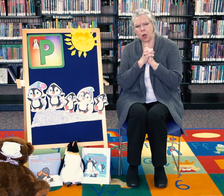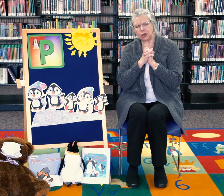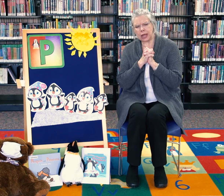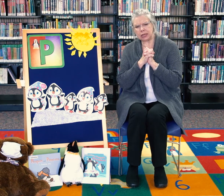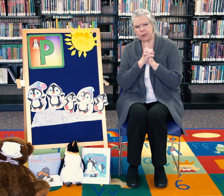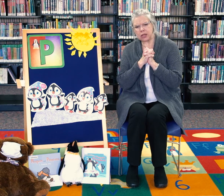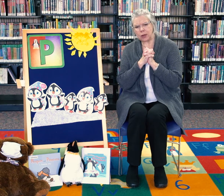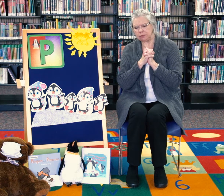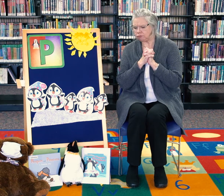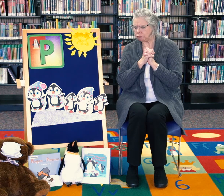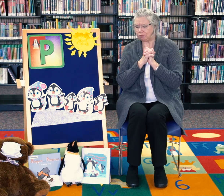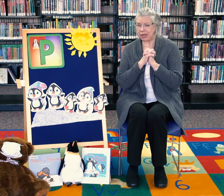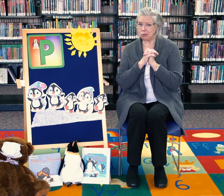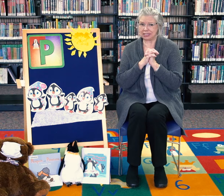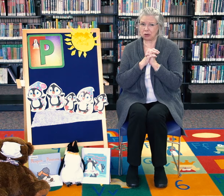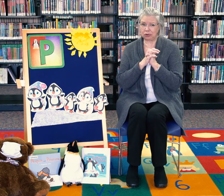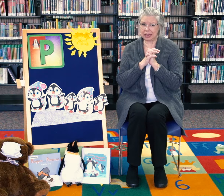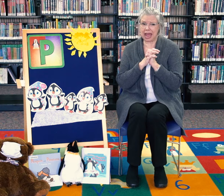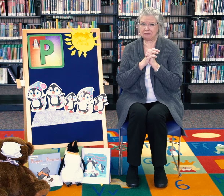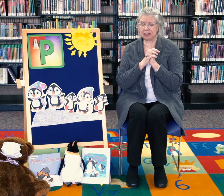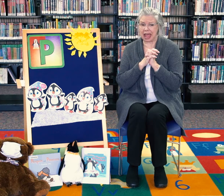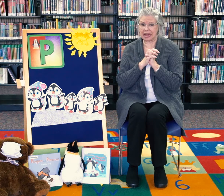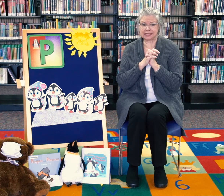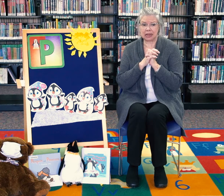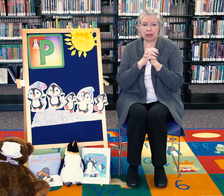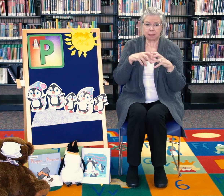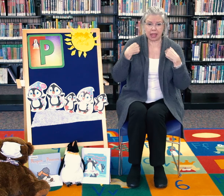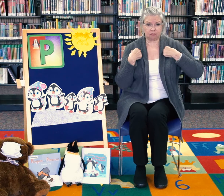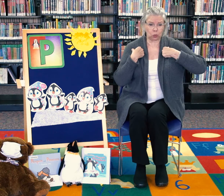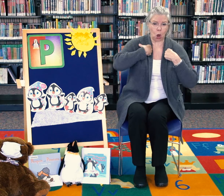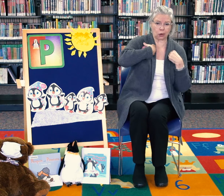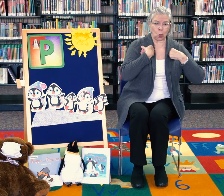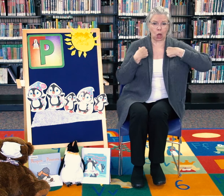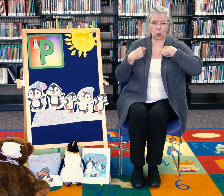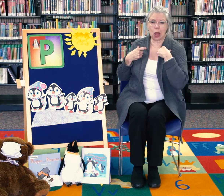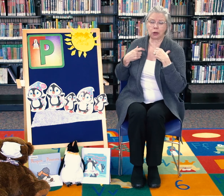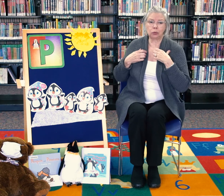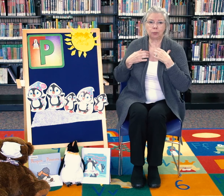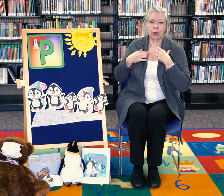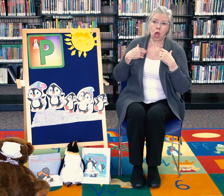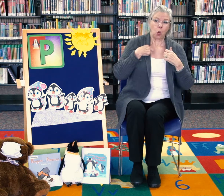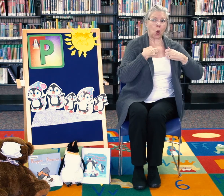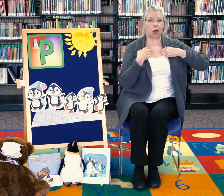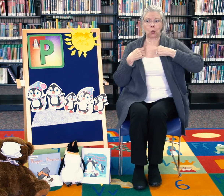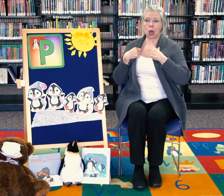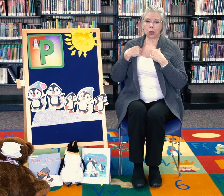waddle like a penguin? Penguins don't really have legs. They have to waddle, waddle, waddle, waddle, waddle,